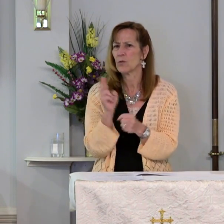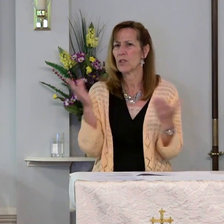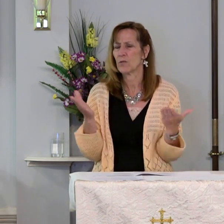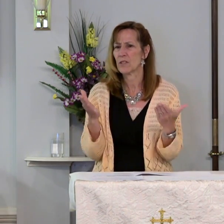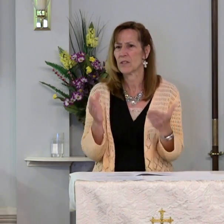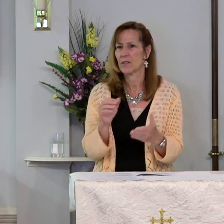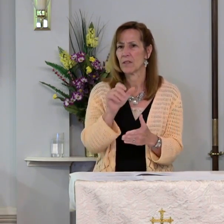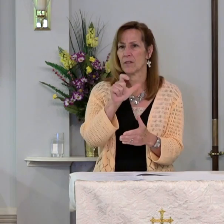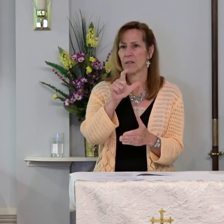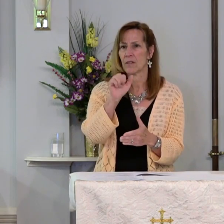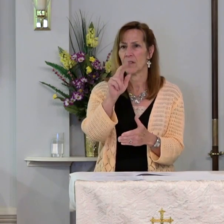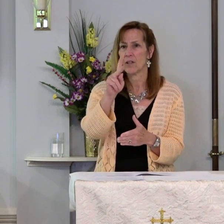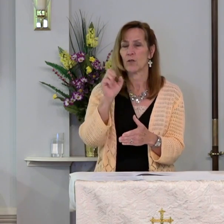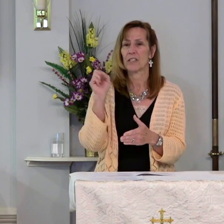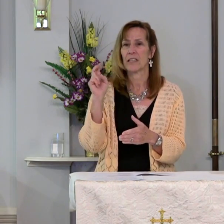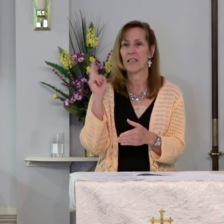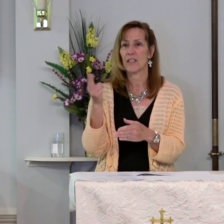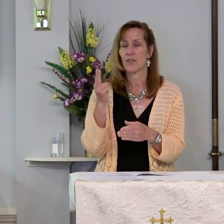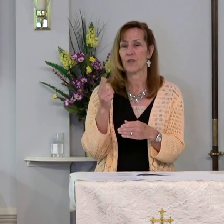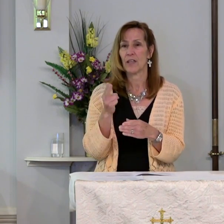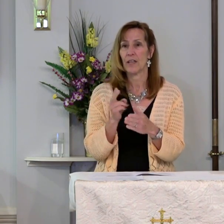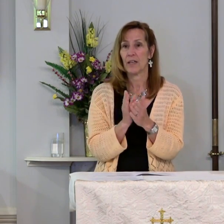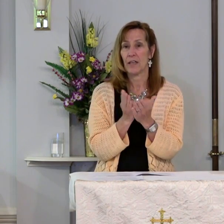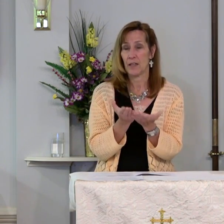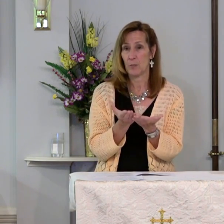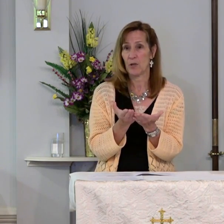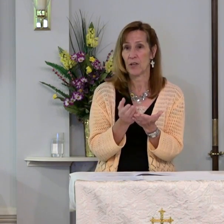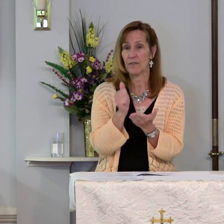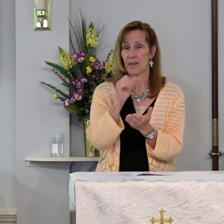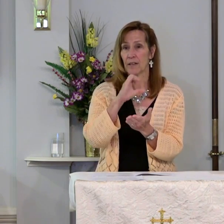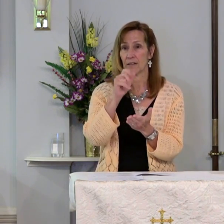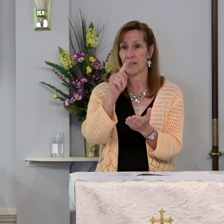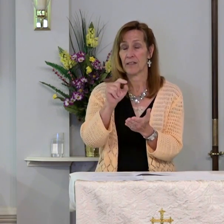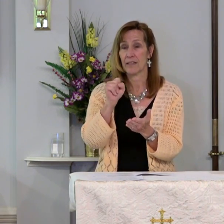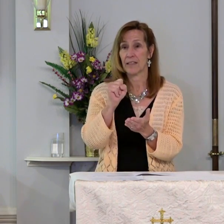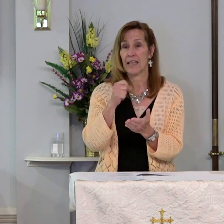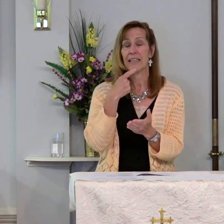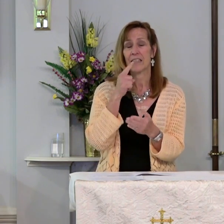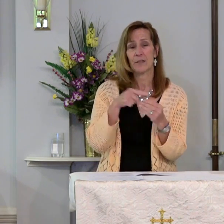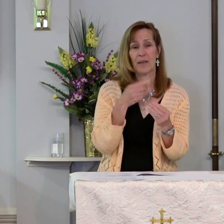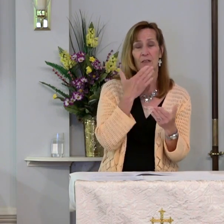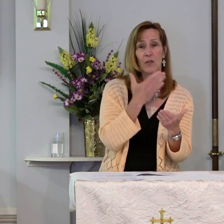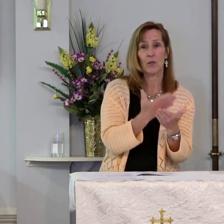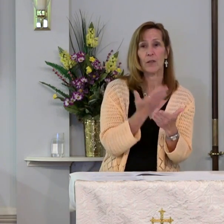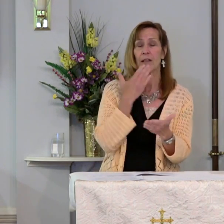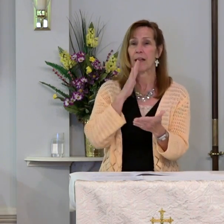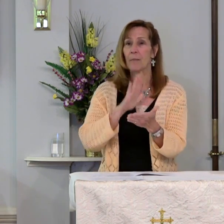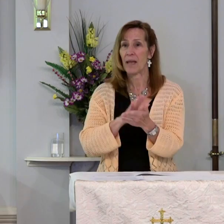Luke's history of the church in the book of Acts tells of good times and bad.